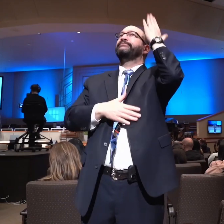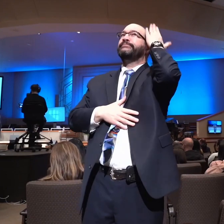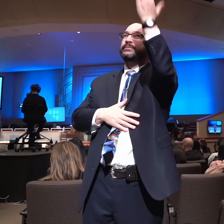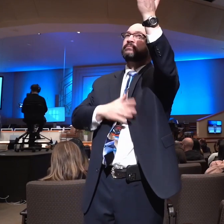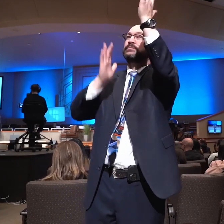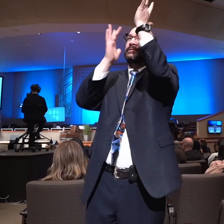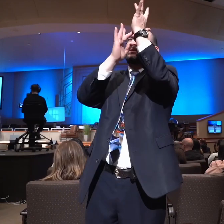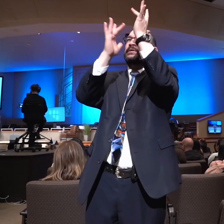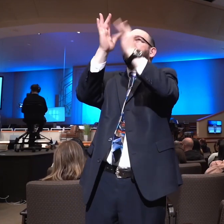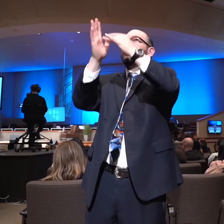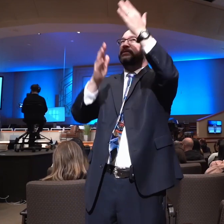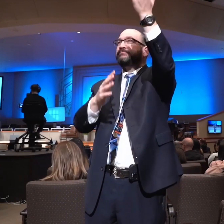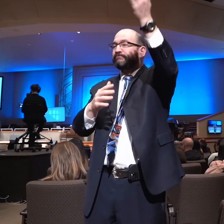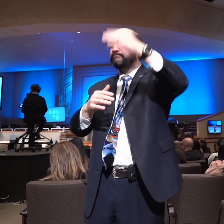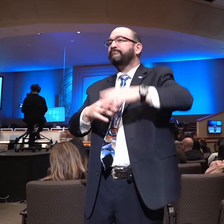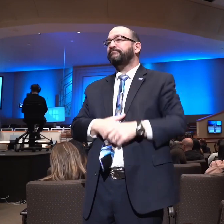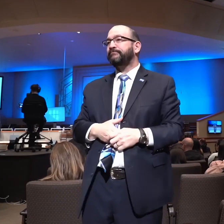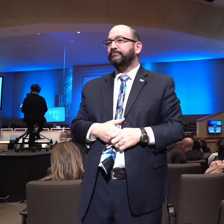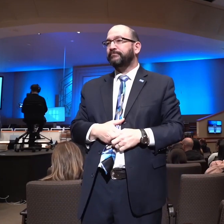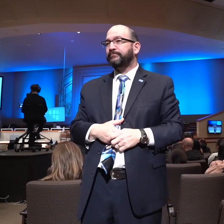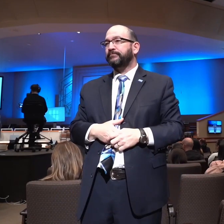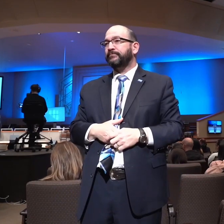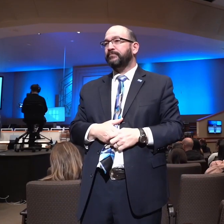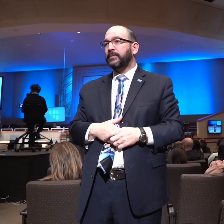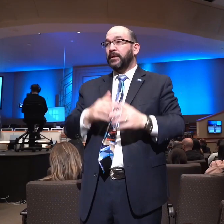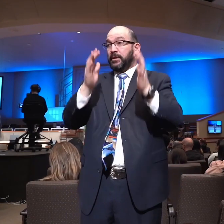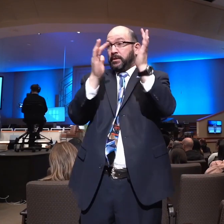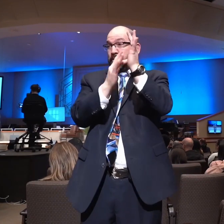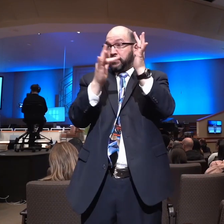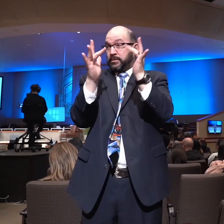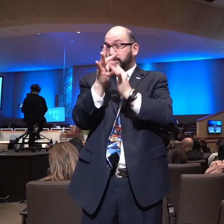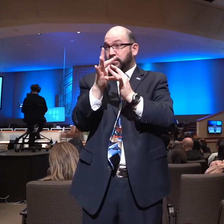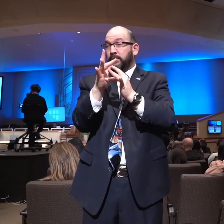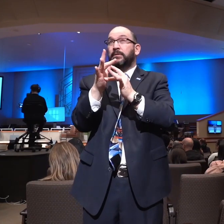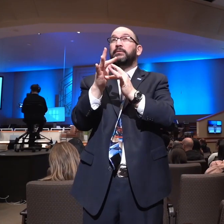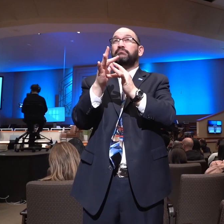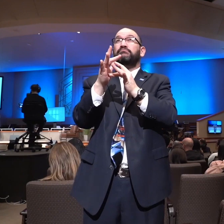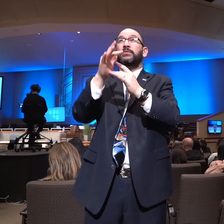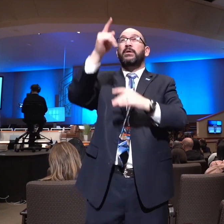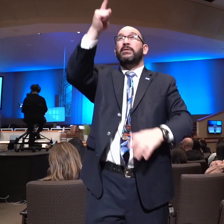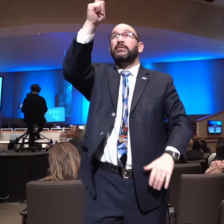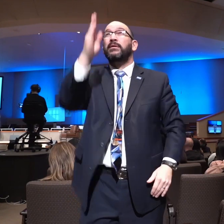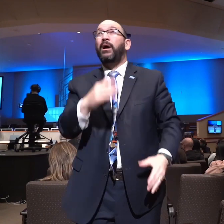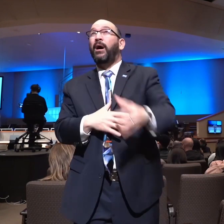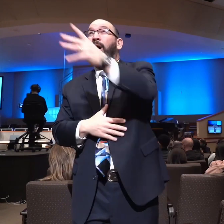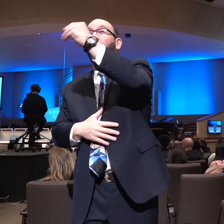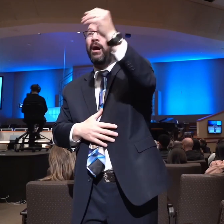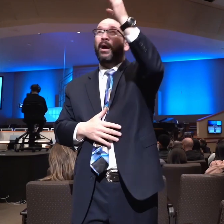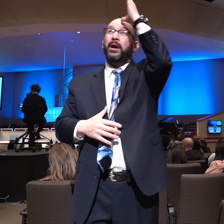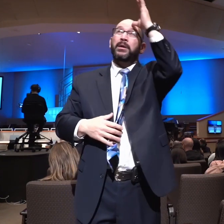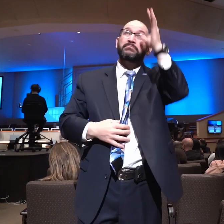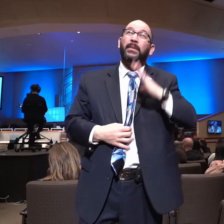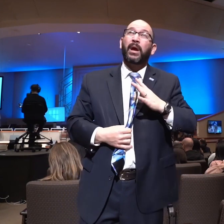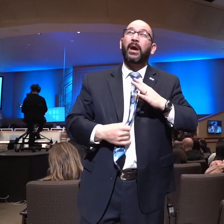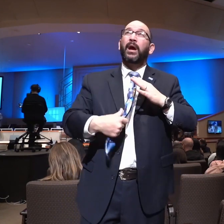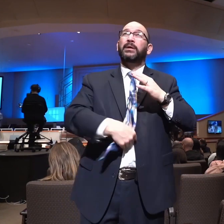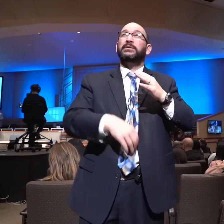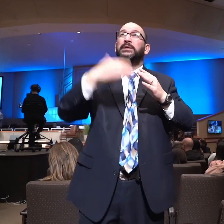Jesus is God in the flesh. Jesus is our mediator. He is the one that brings us to the Father